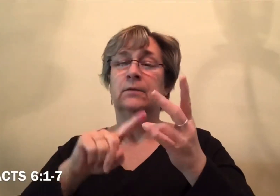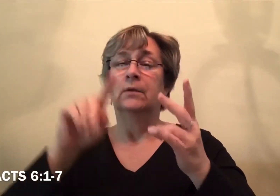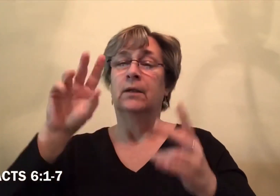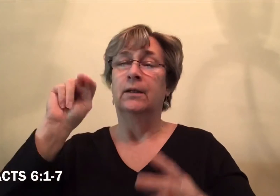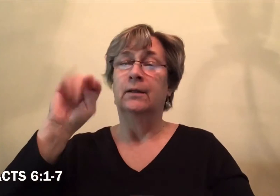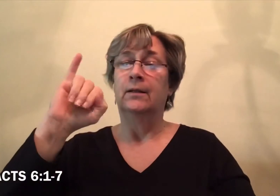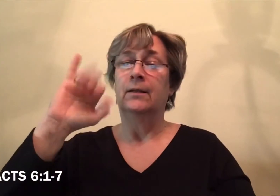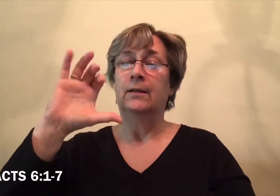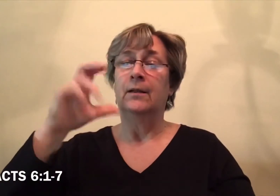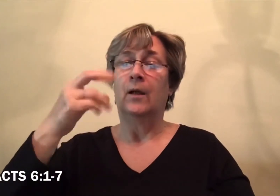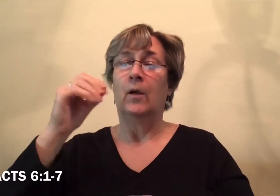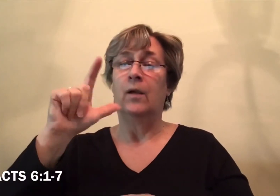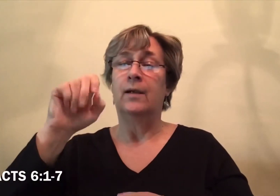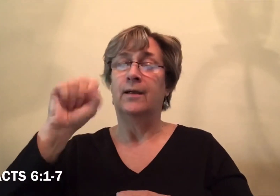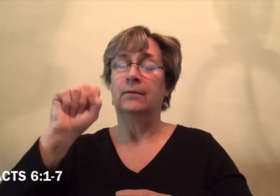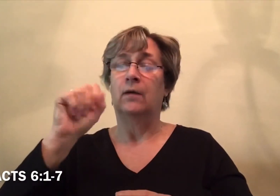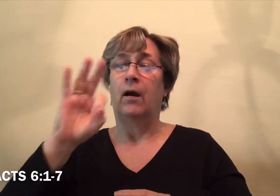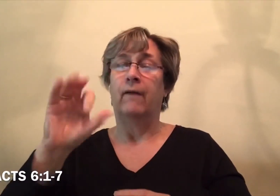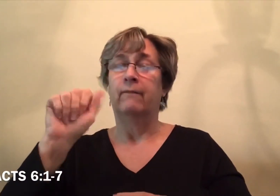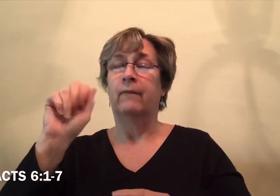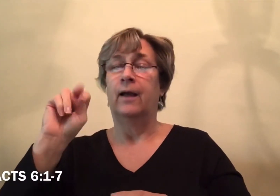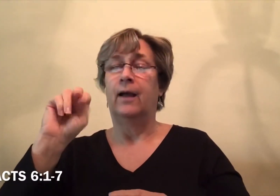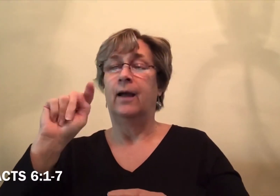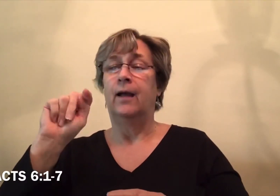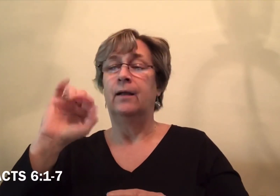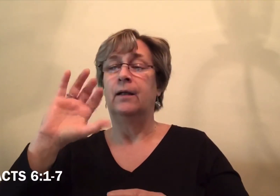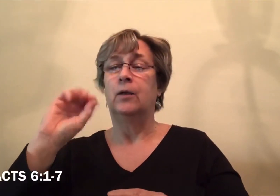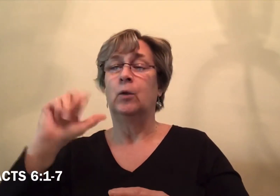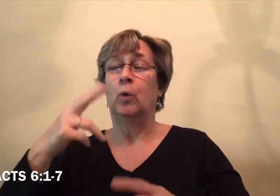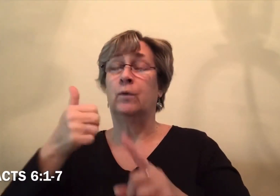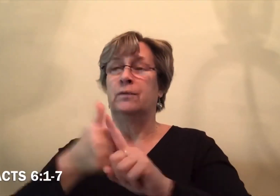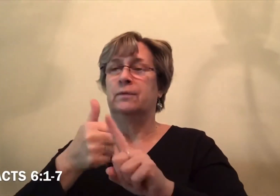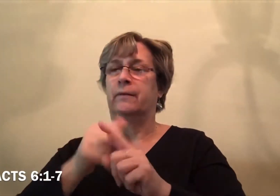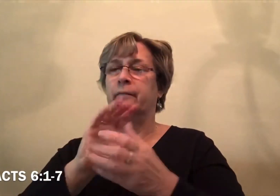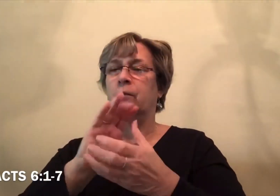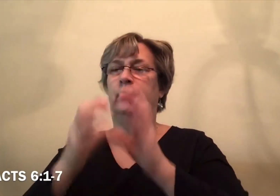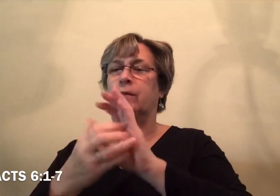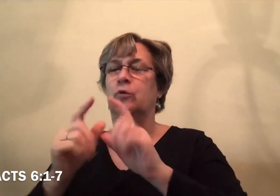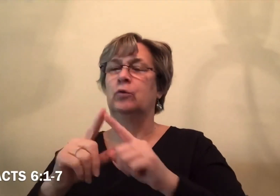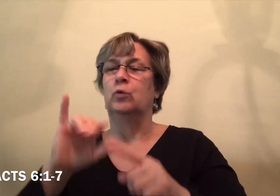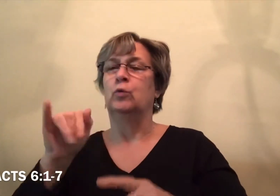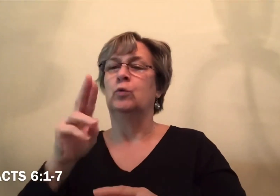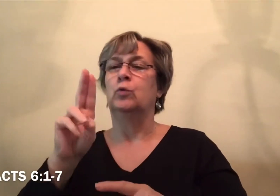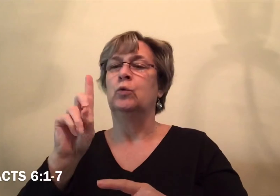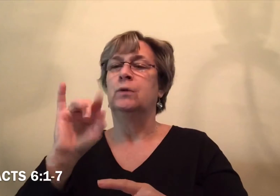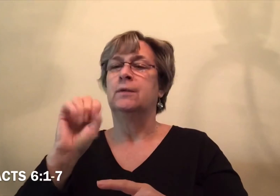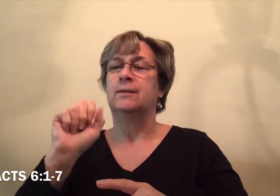and Nicholas of Antioch, a convert to Judaism.